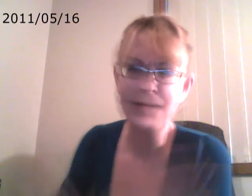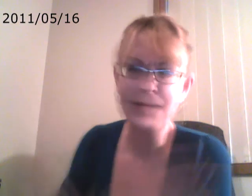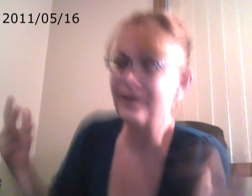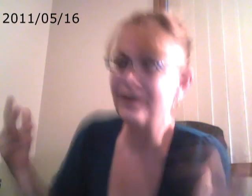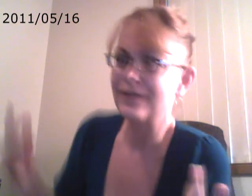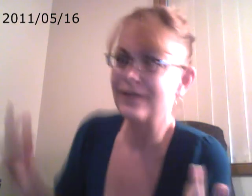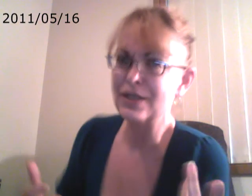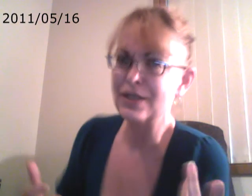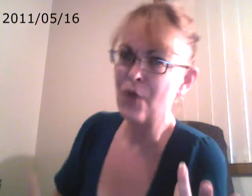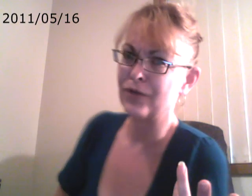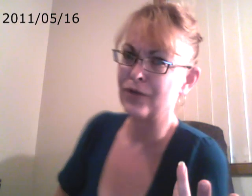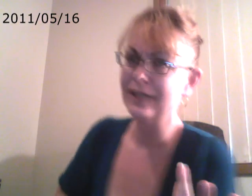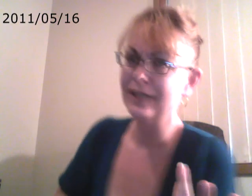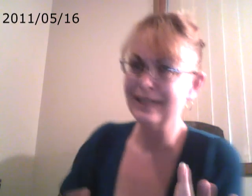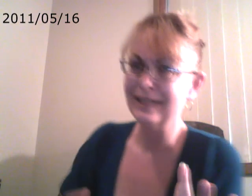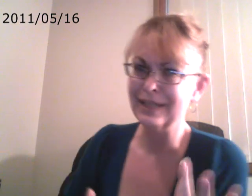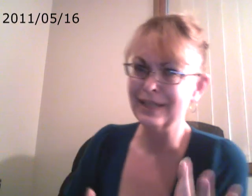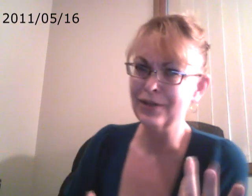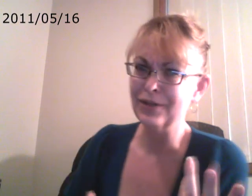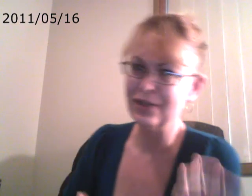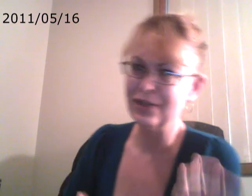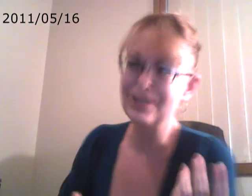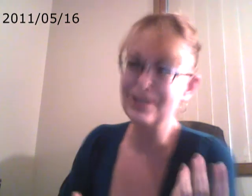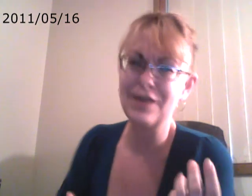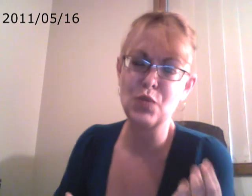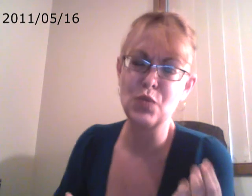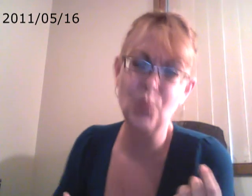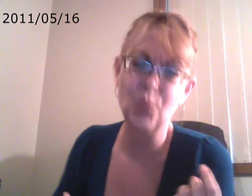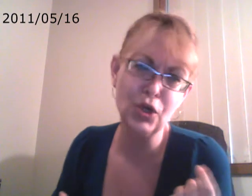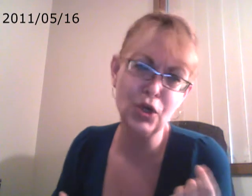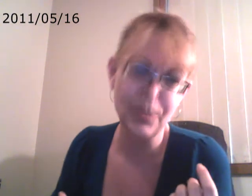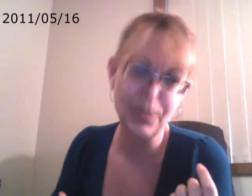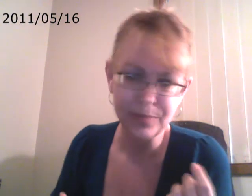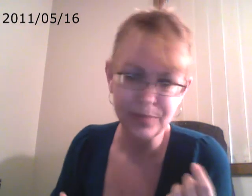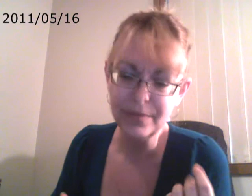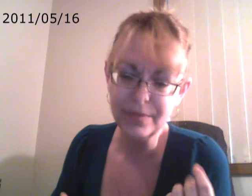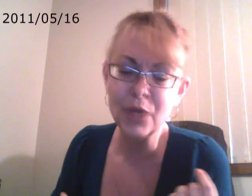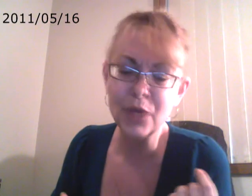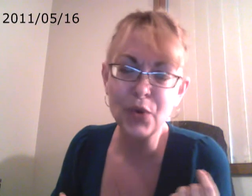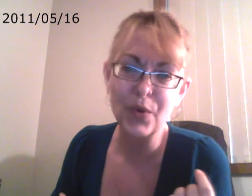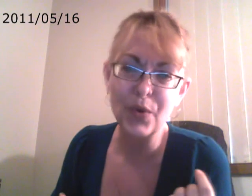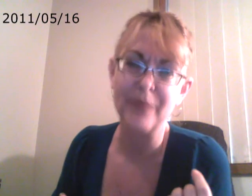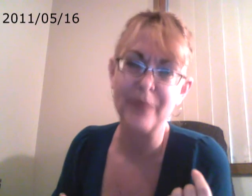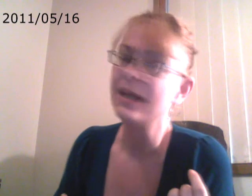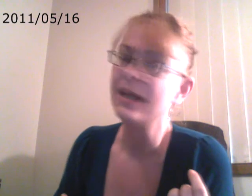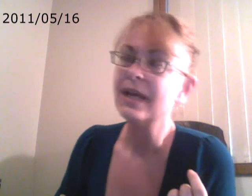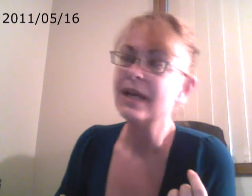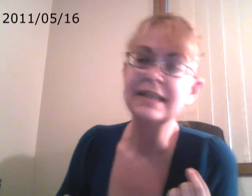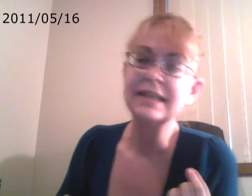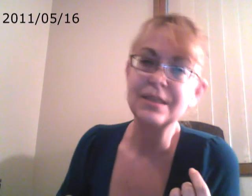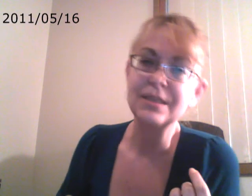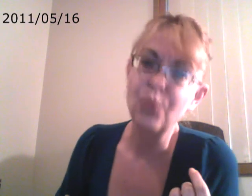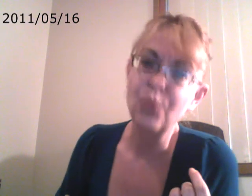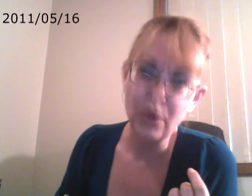your fingers, it's over. You know, you just have to work a program. It doesn't work.